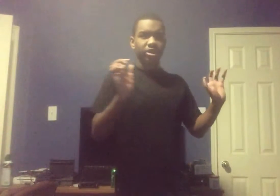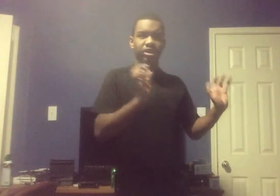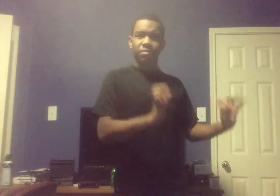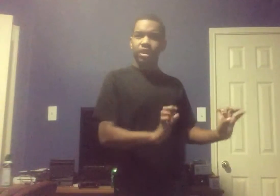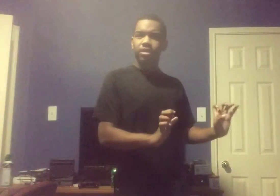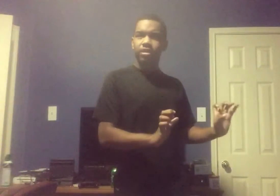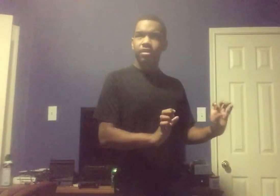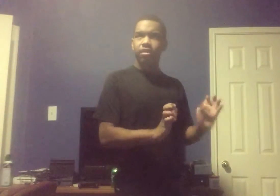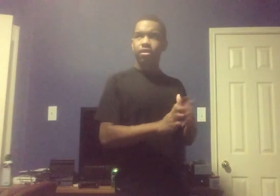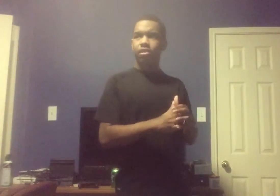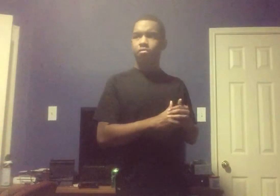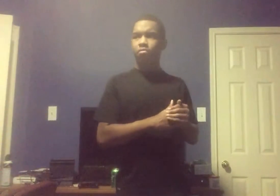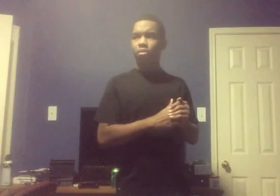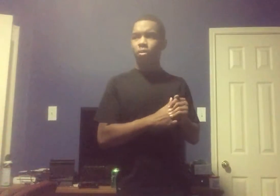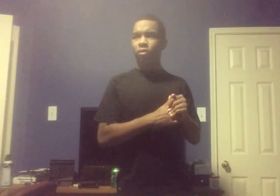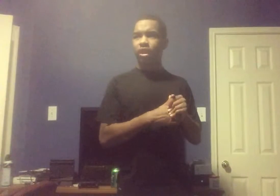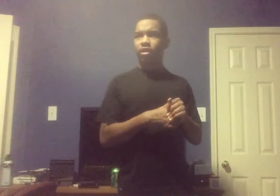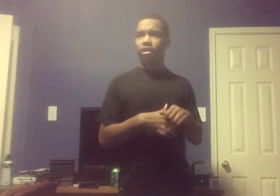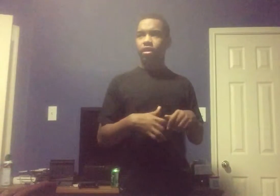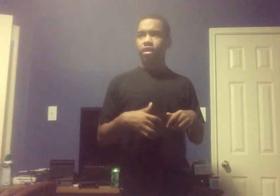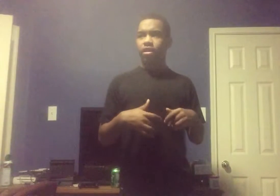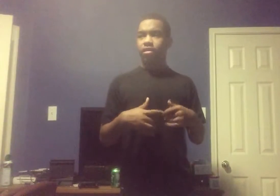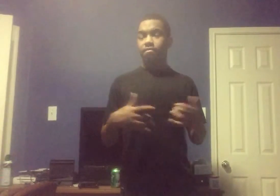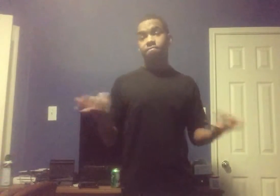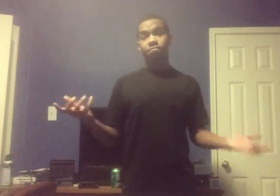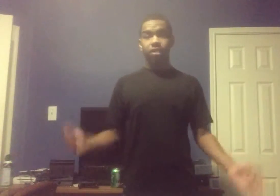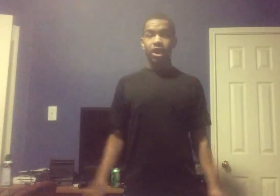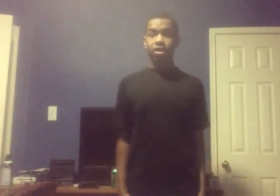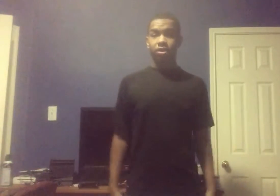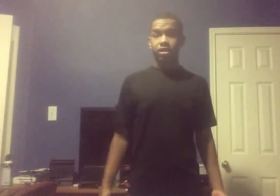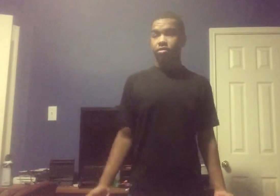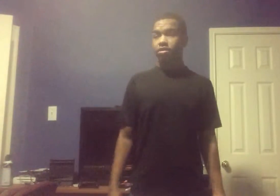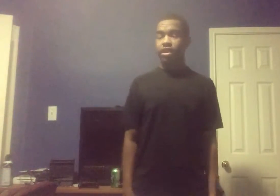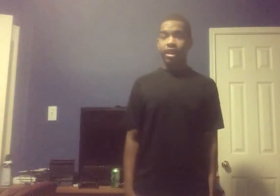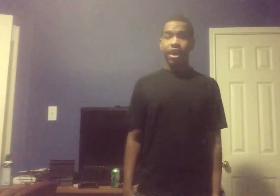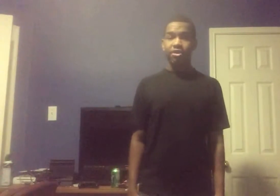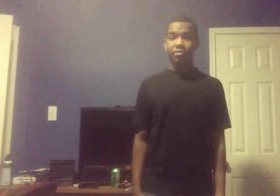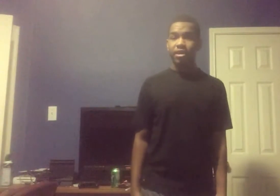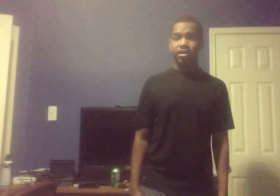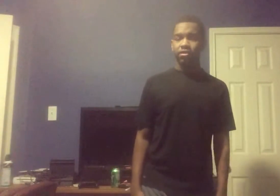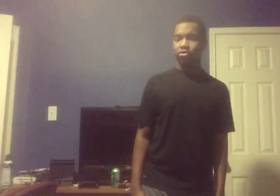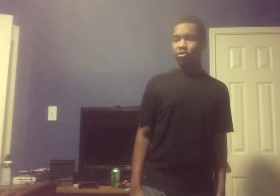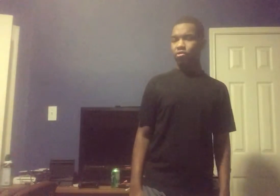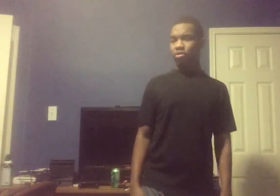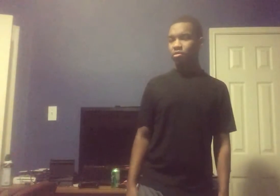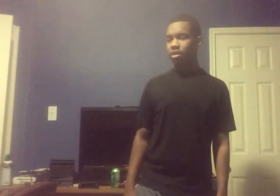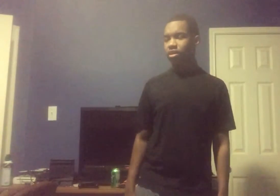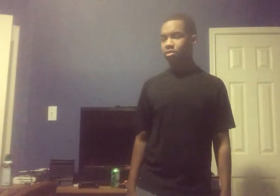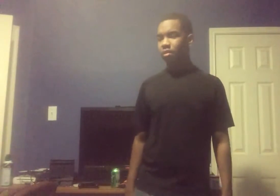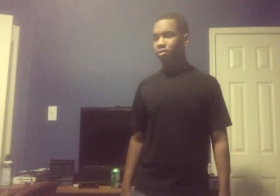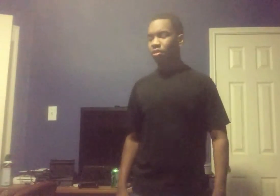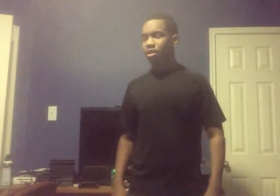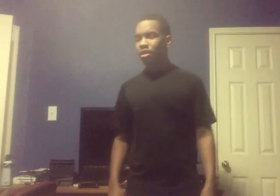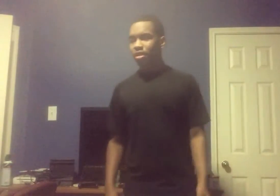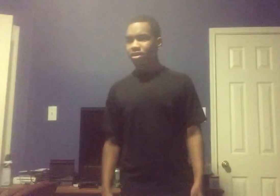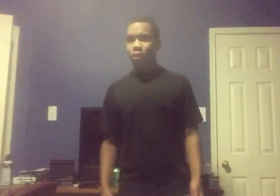Luigi's mansion But more like I don't know It just looks like an average mansion To be honest with people So